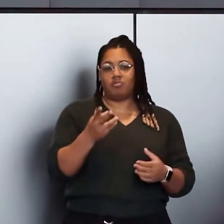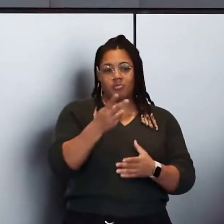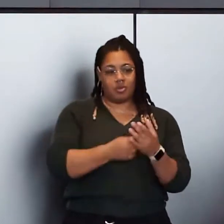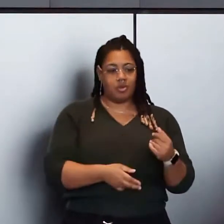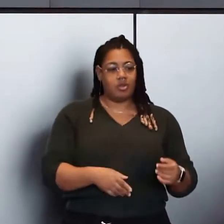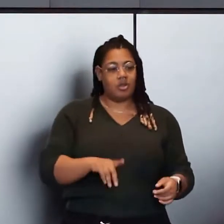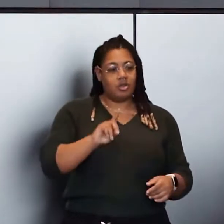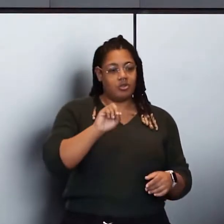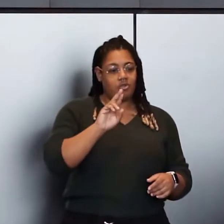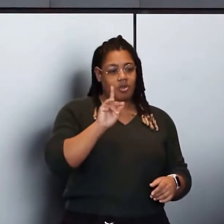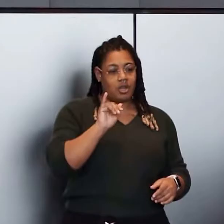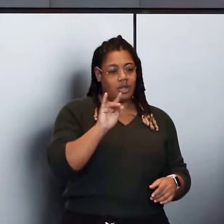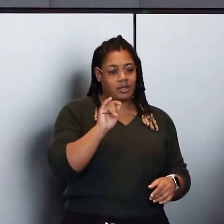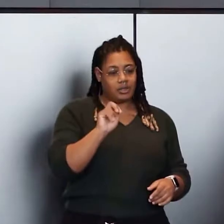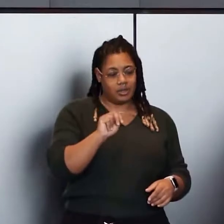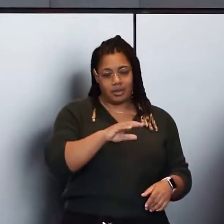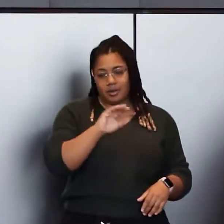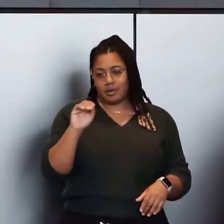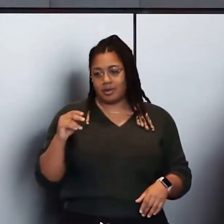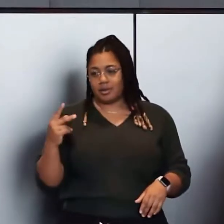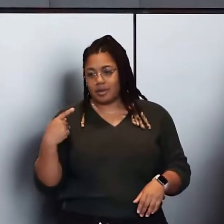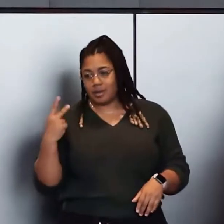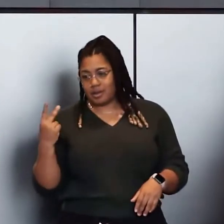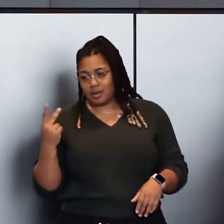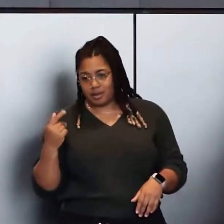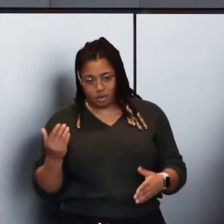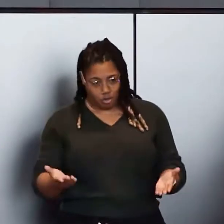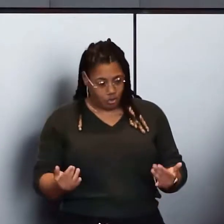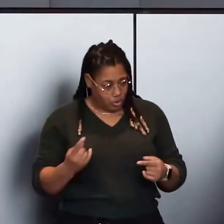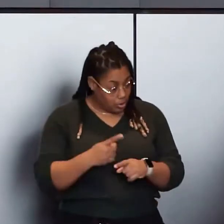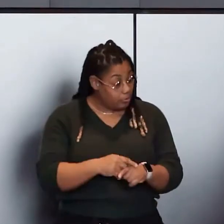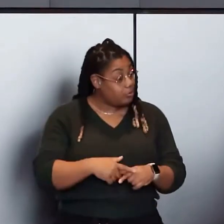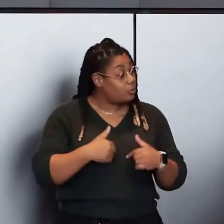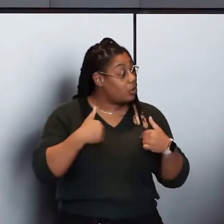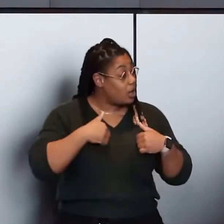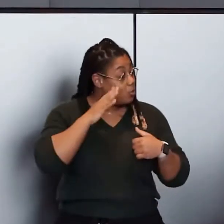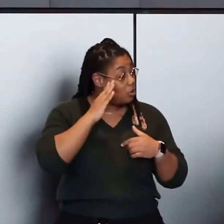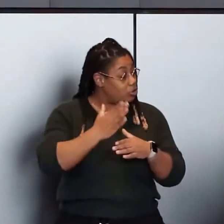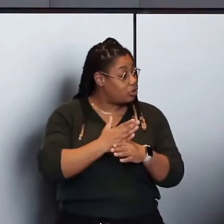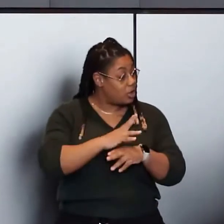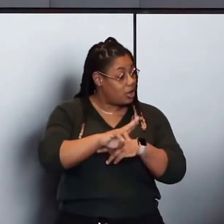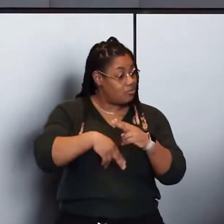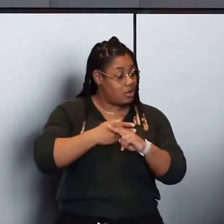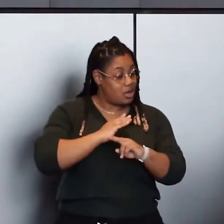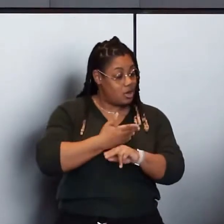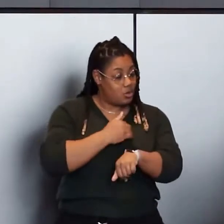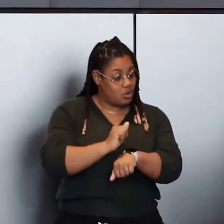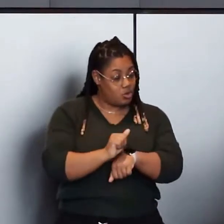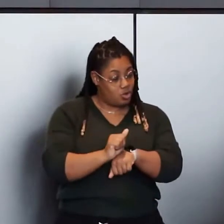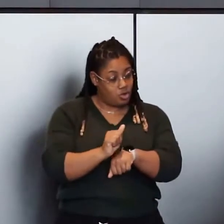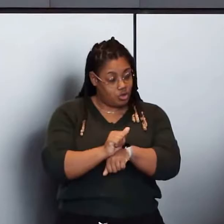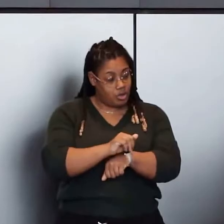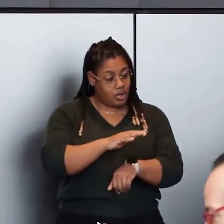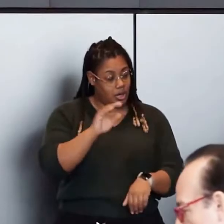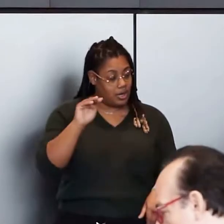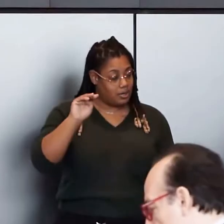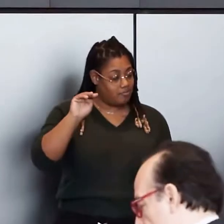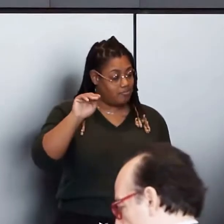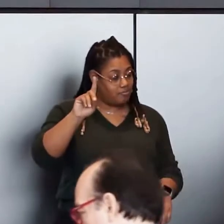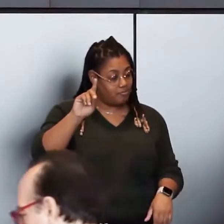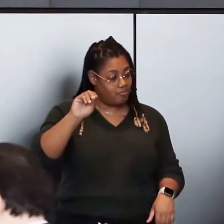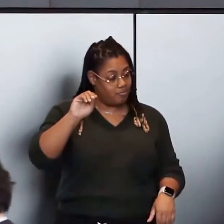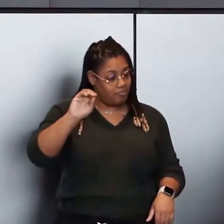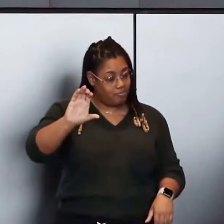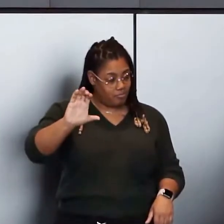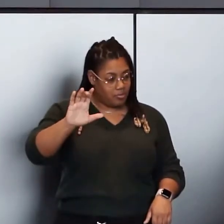Darlington and I here today. So, I'll be really sharing about our work at MDOC. I co